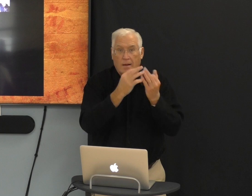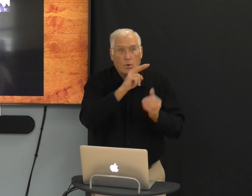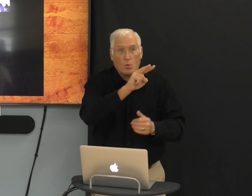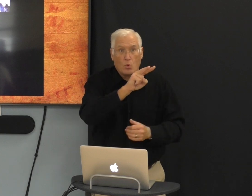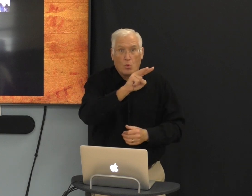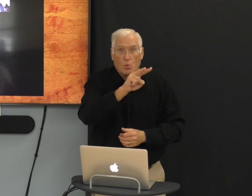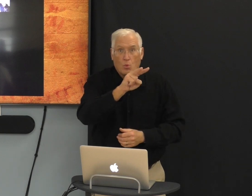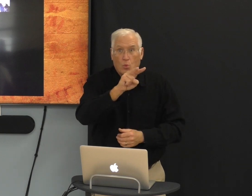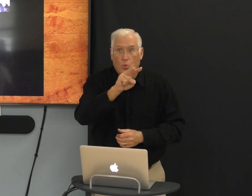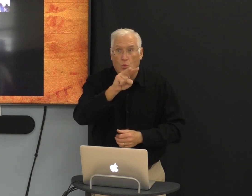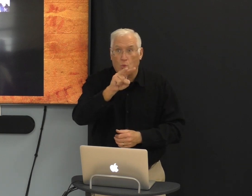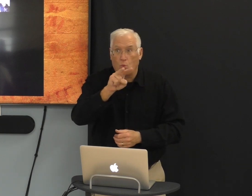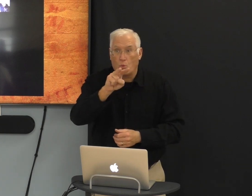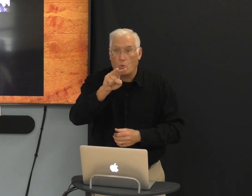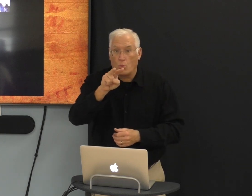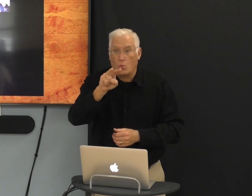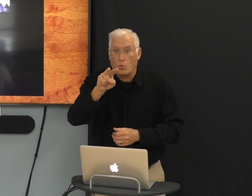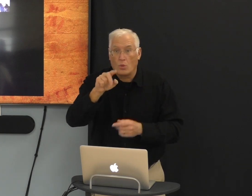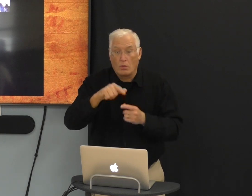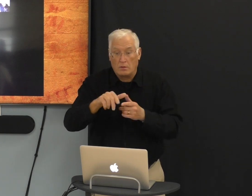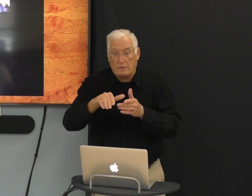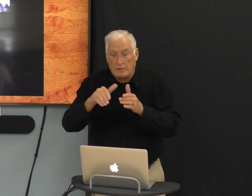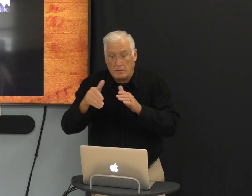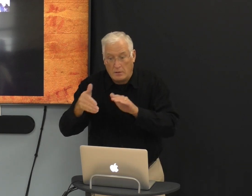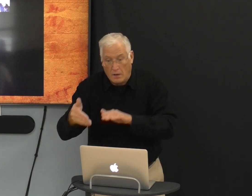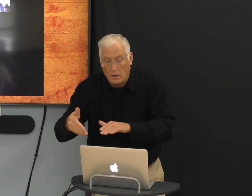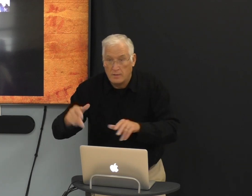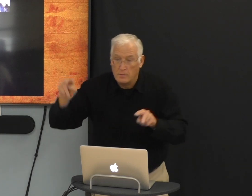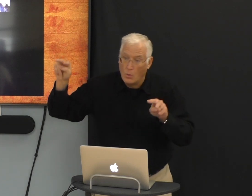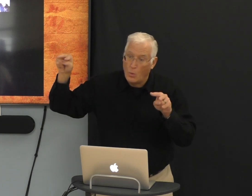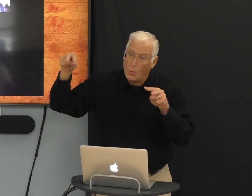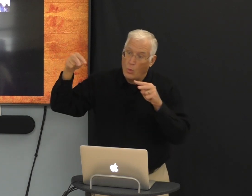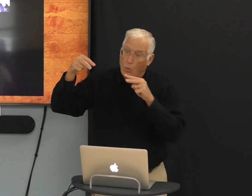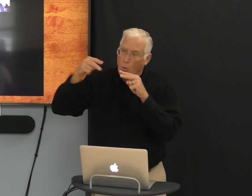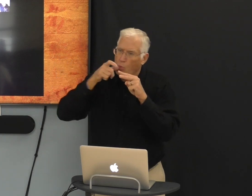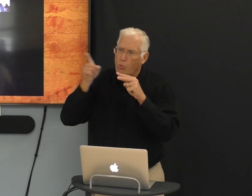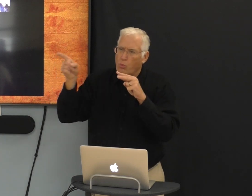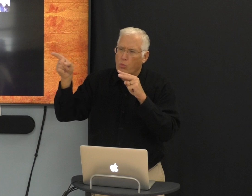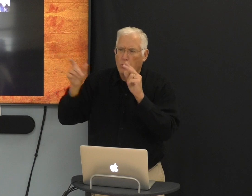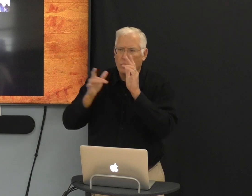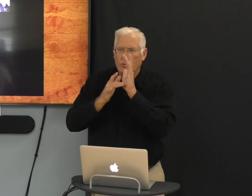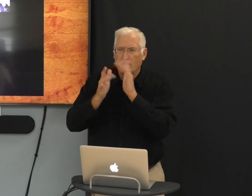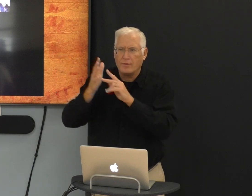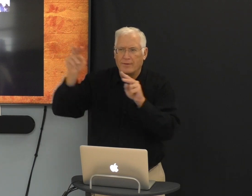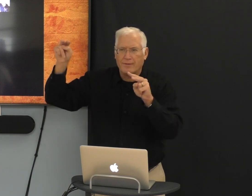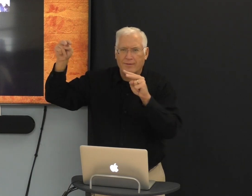you know, as you look at your family, and when he dies, who's he going to see?